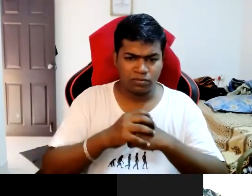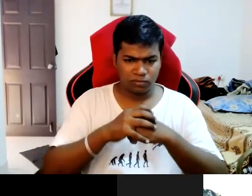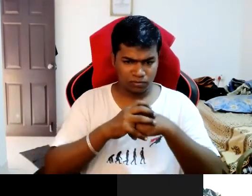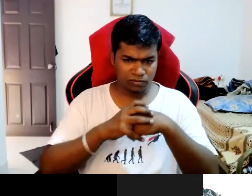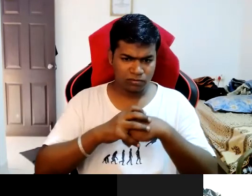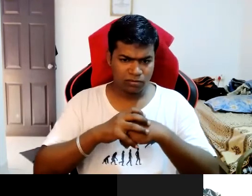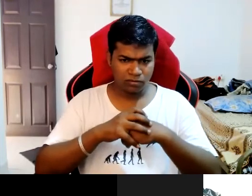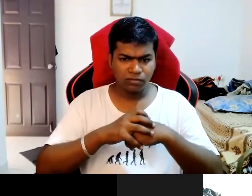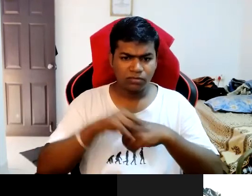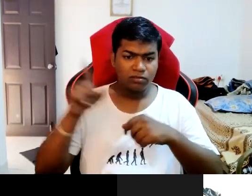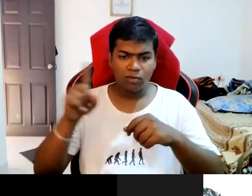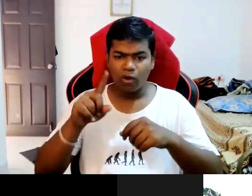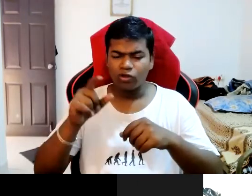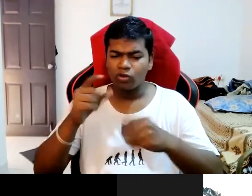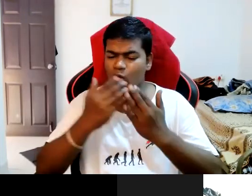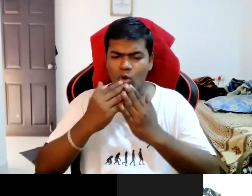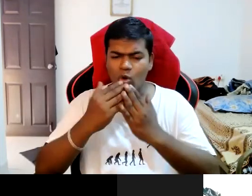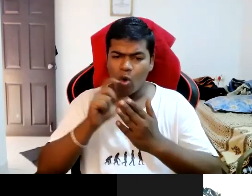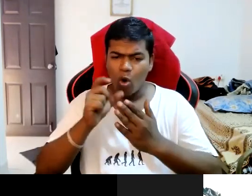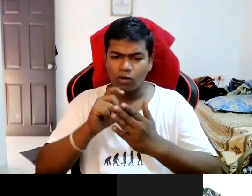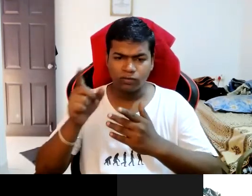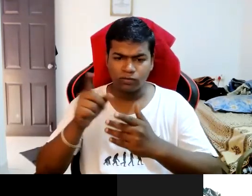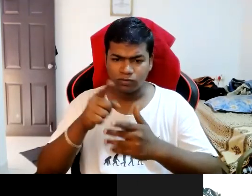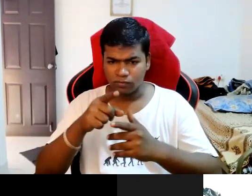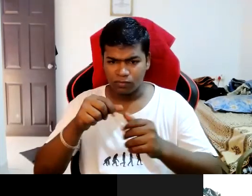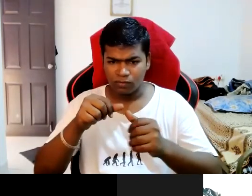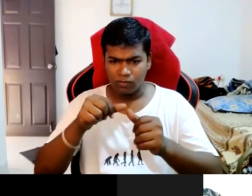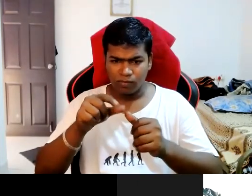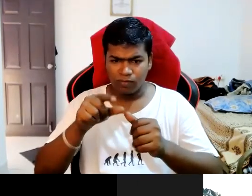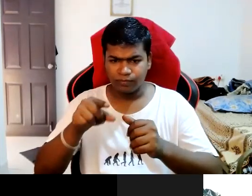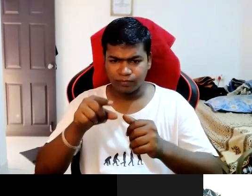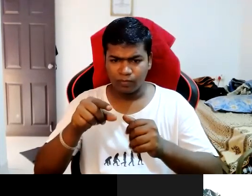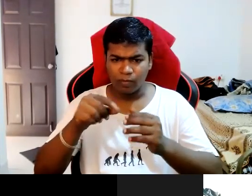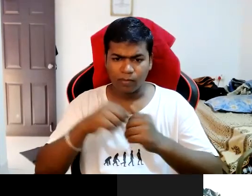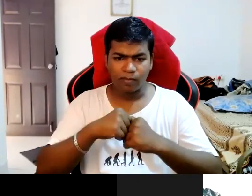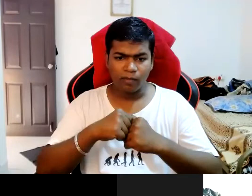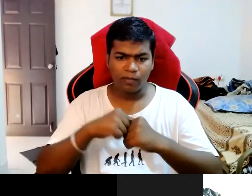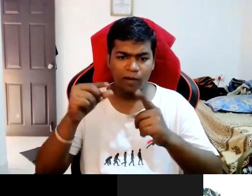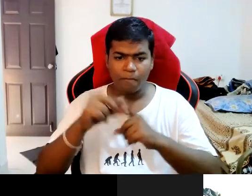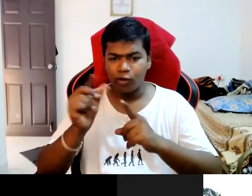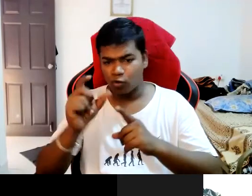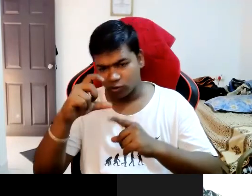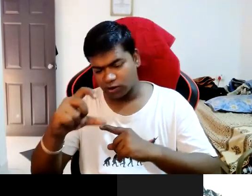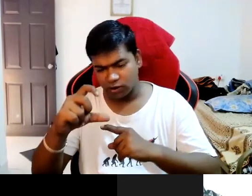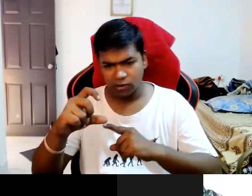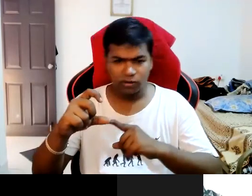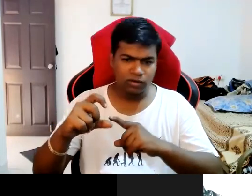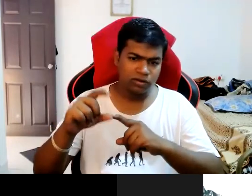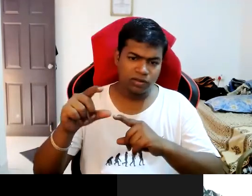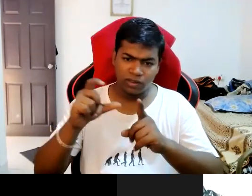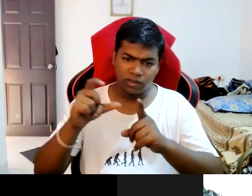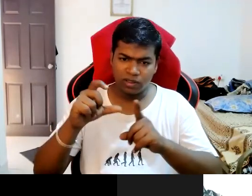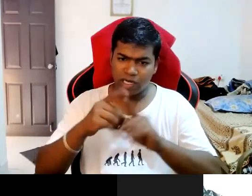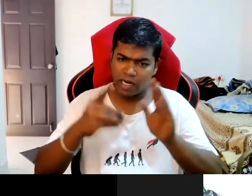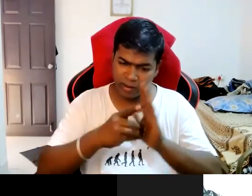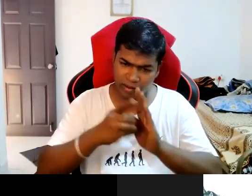startup college in my uh in PUC and my degree both the